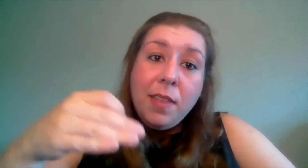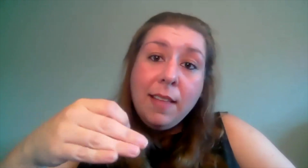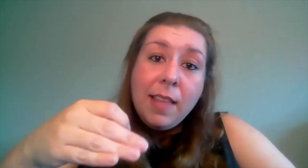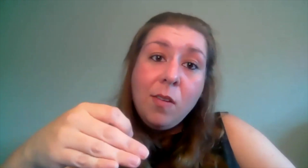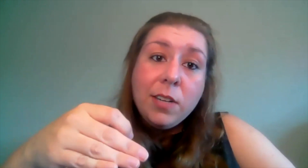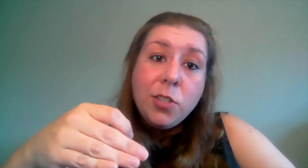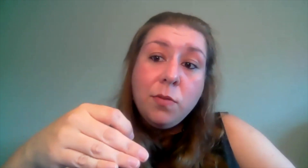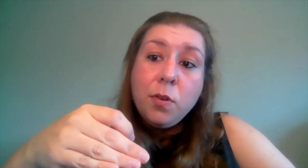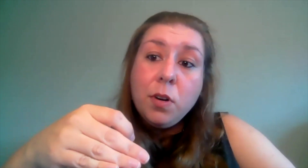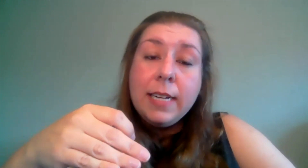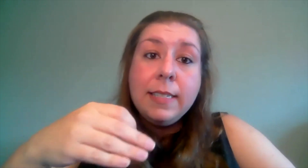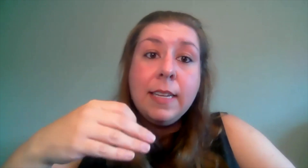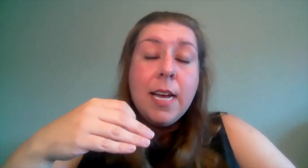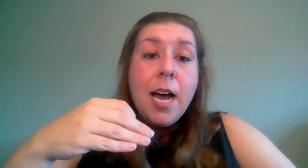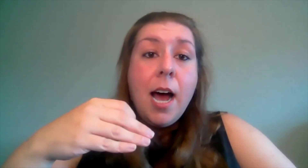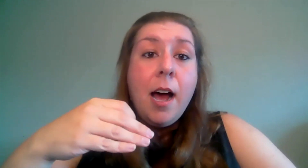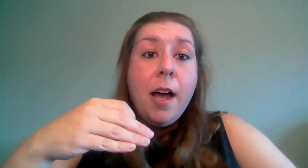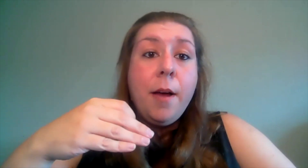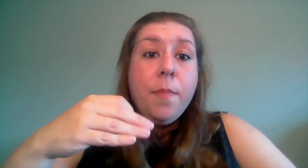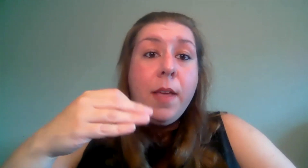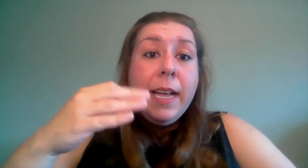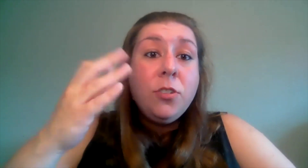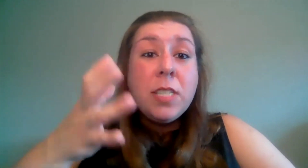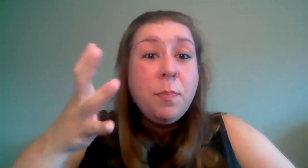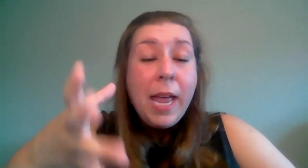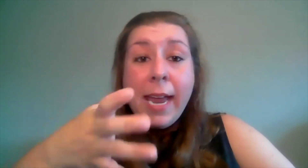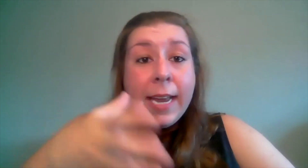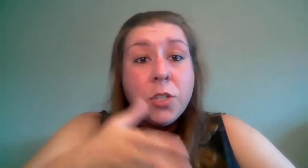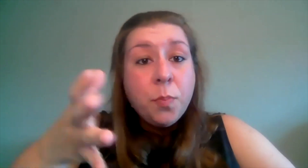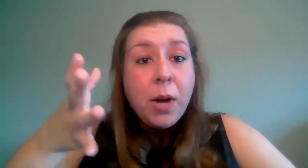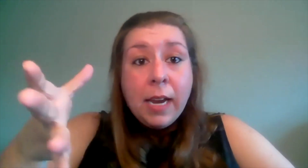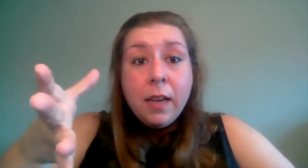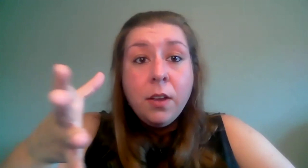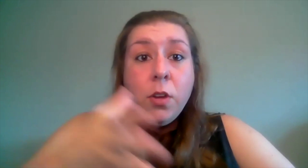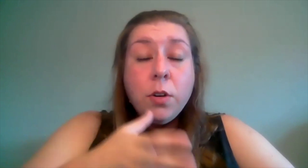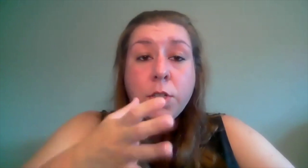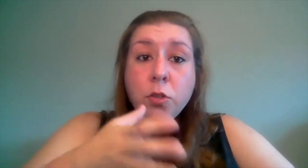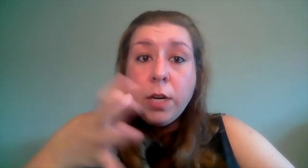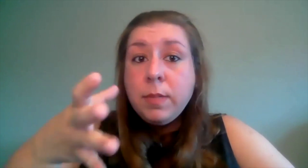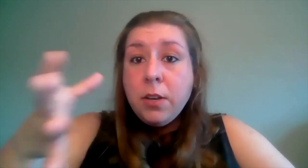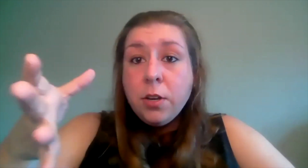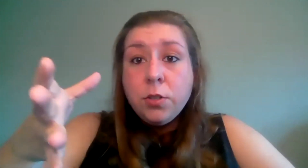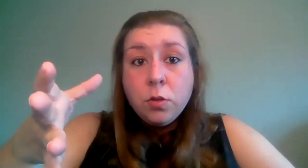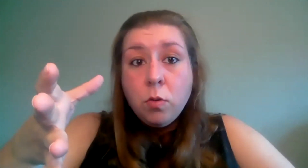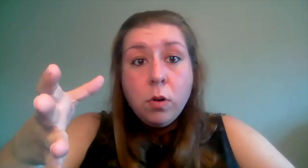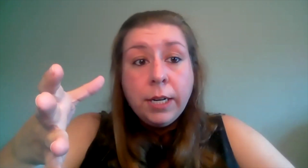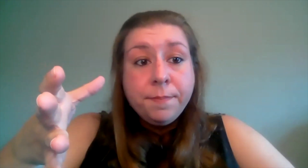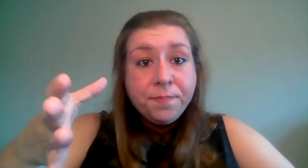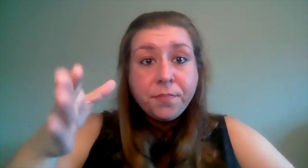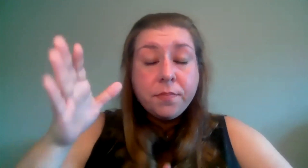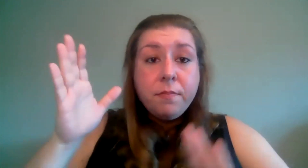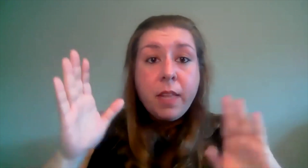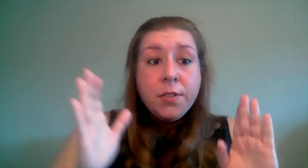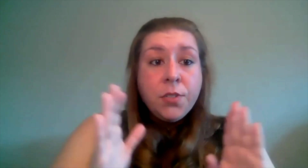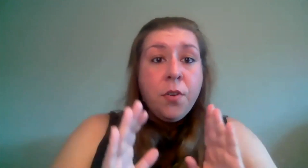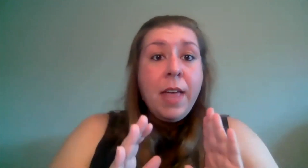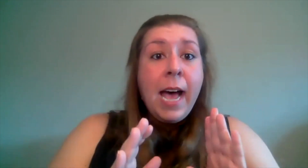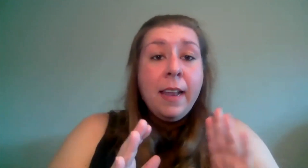thing that you can do for us um is just page break your script and your score so that